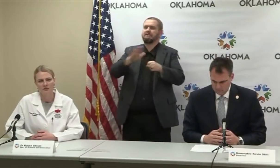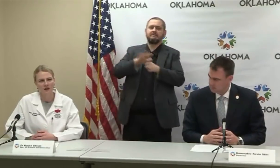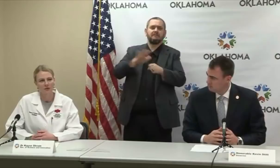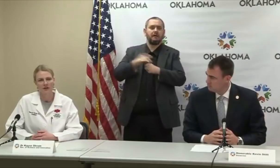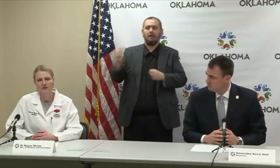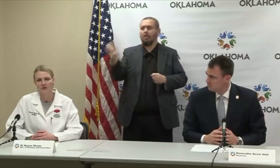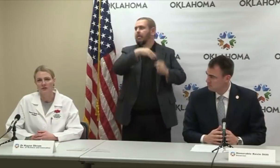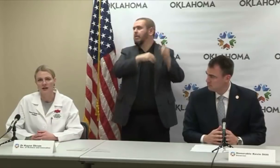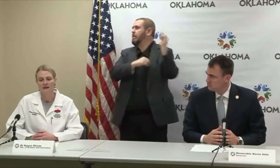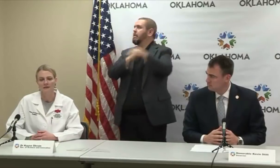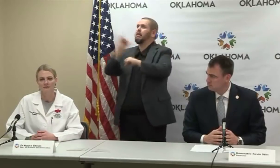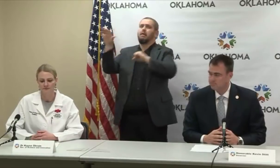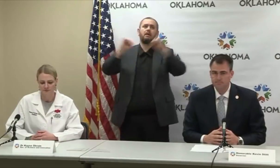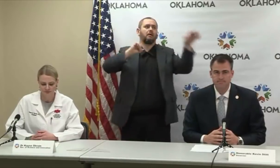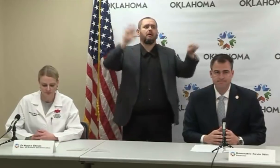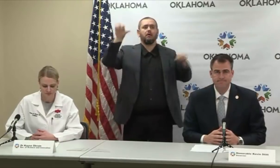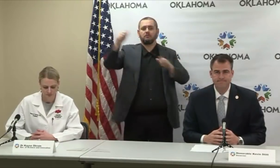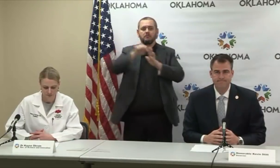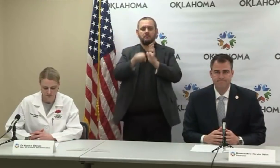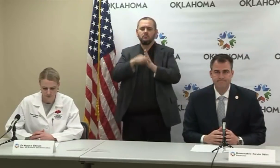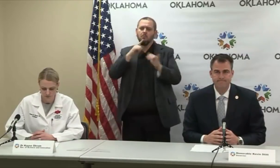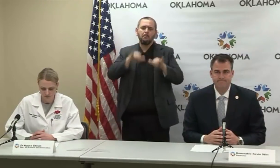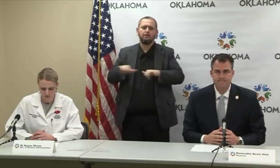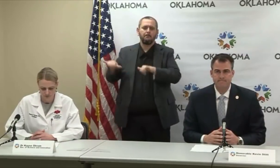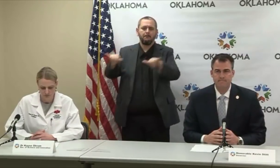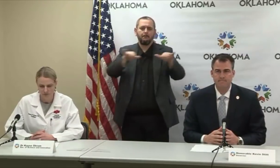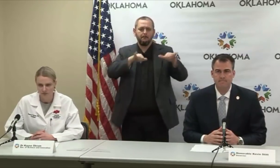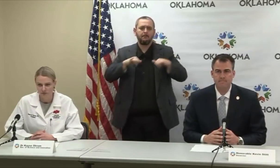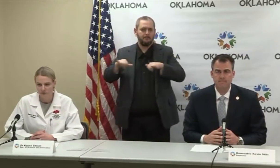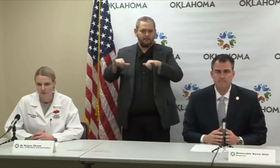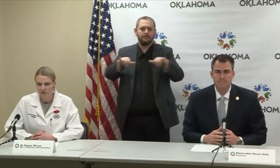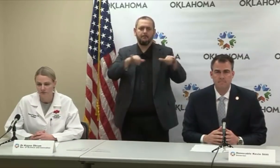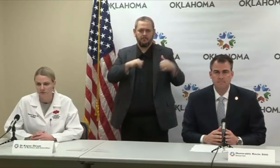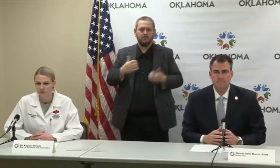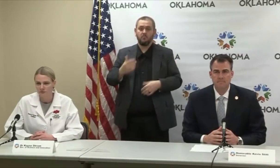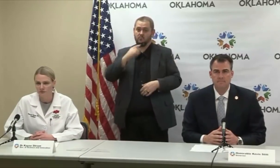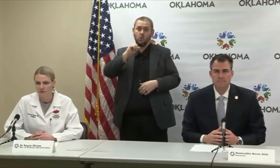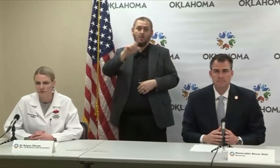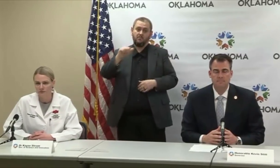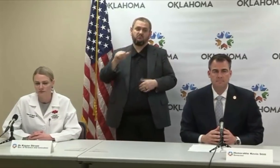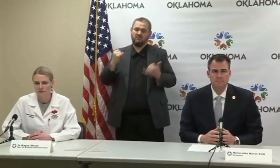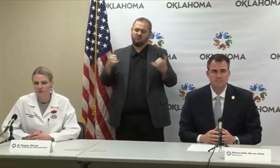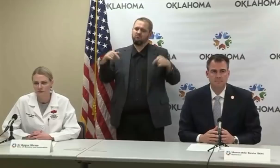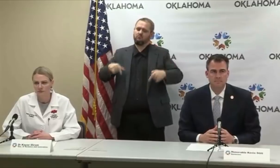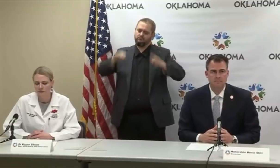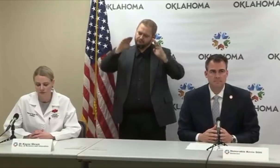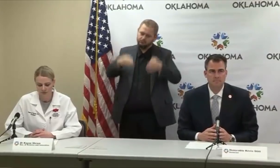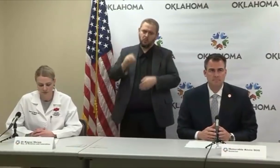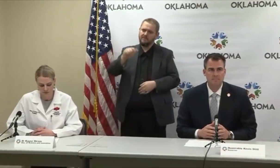Oklahomans a priority and do it right here. This will be the final question. Carmen Foreman.